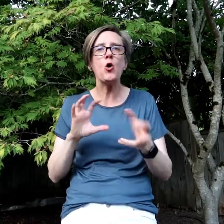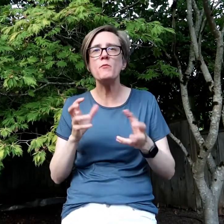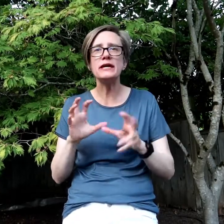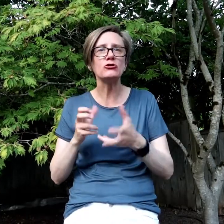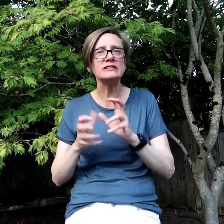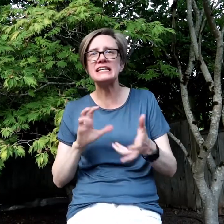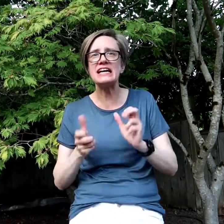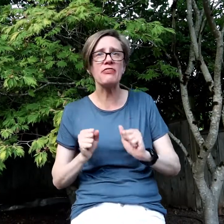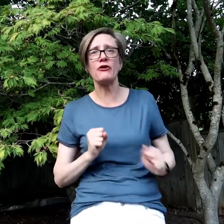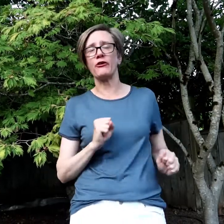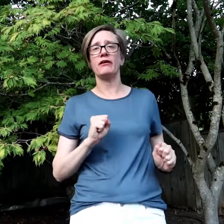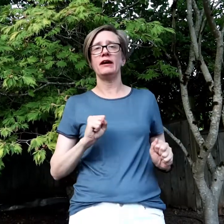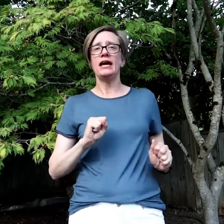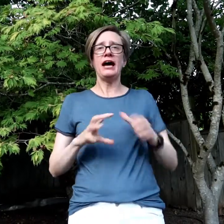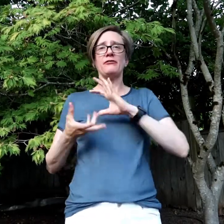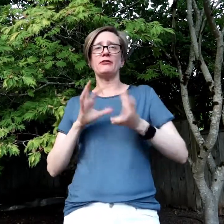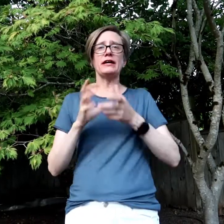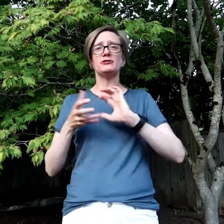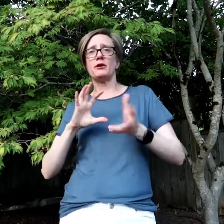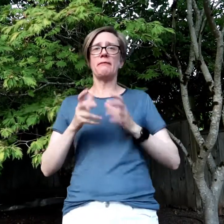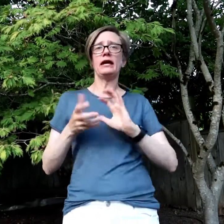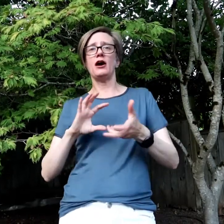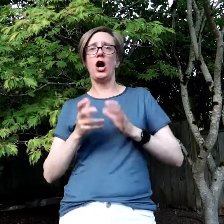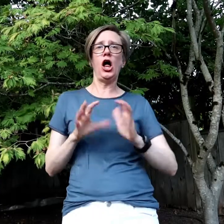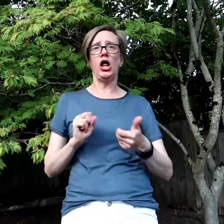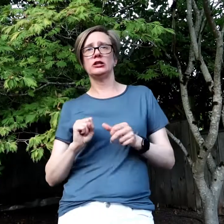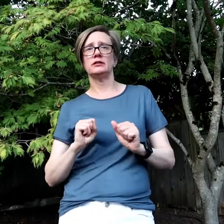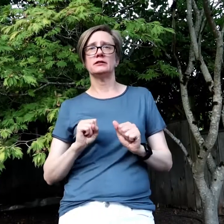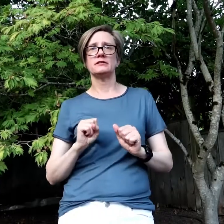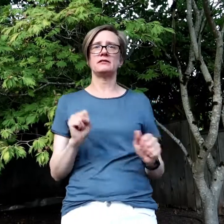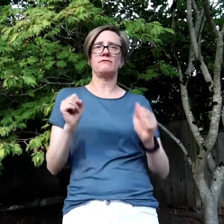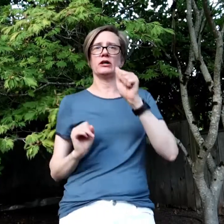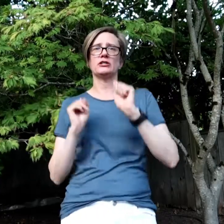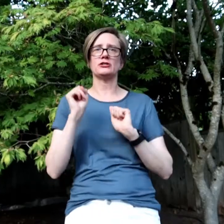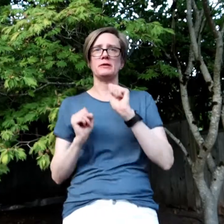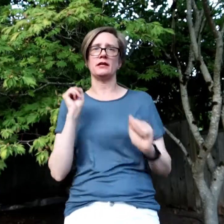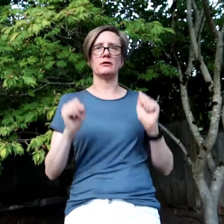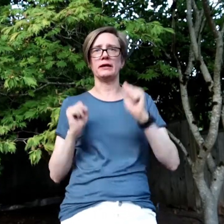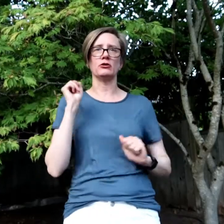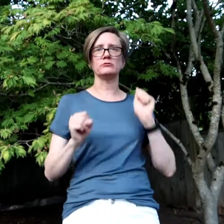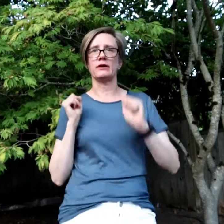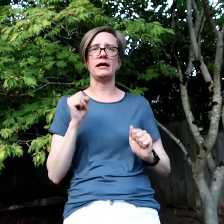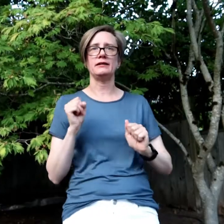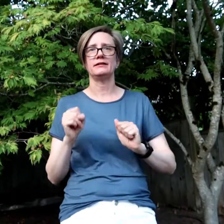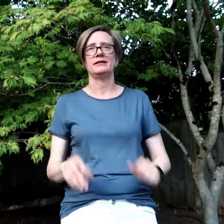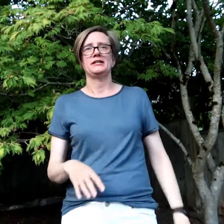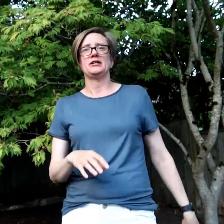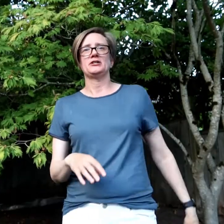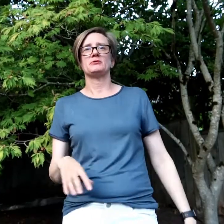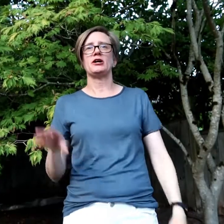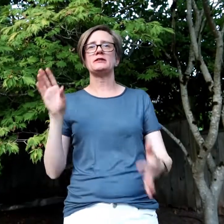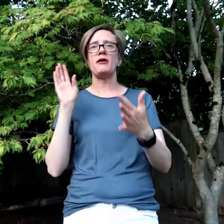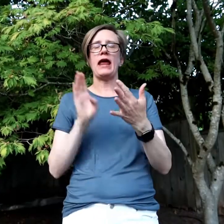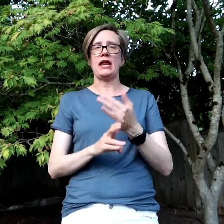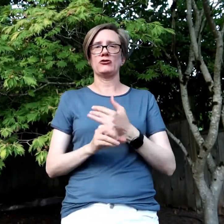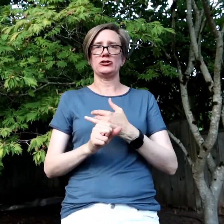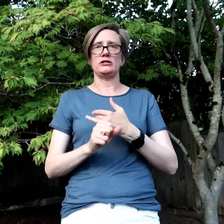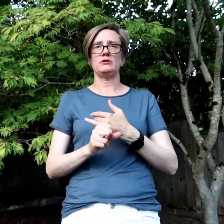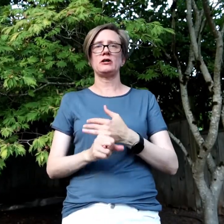-mingle together, how they're intermingled. Isn't it fun just to be intermingled, right? So we talked about energy. We talked